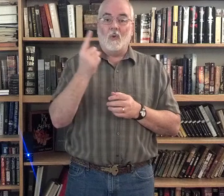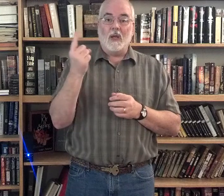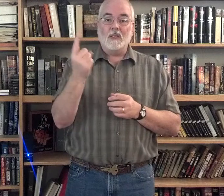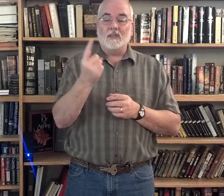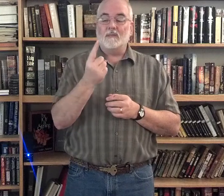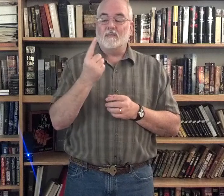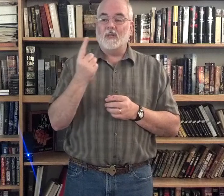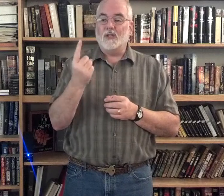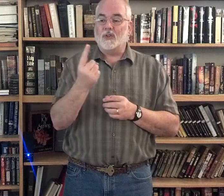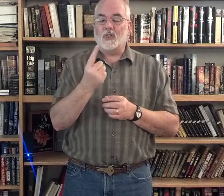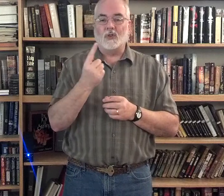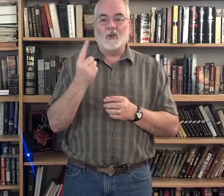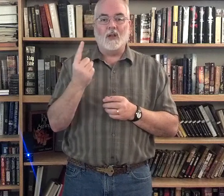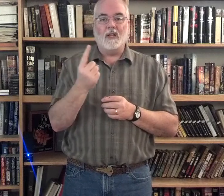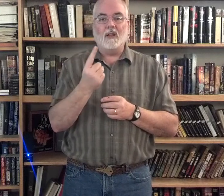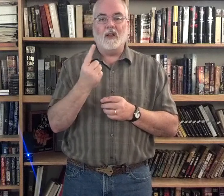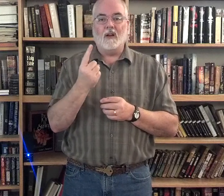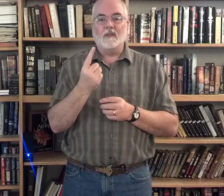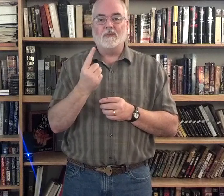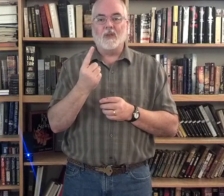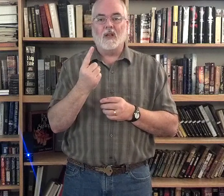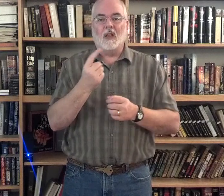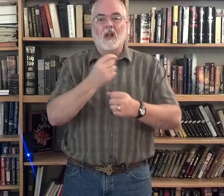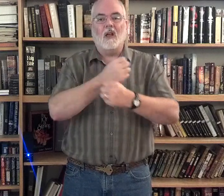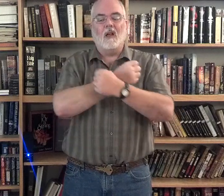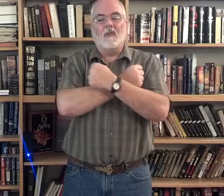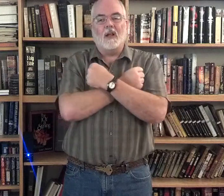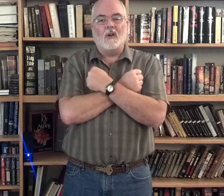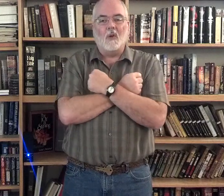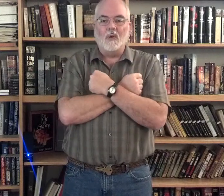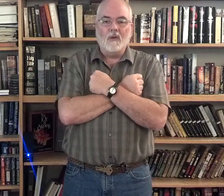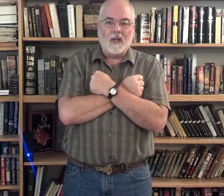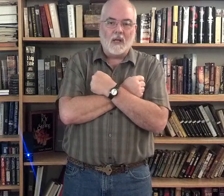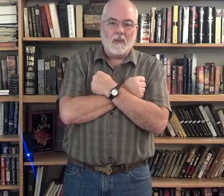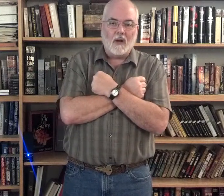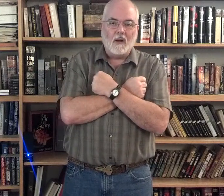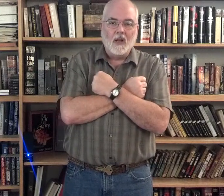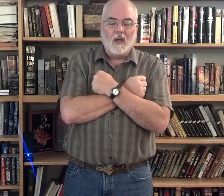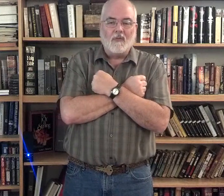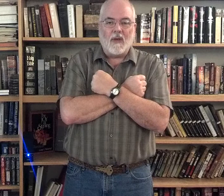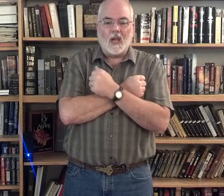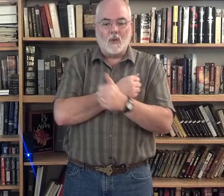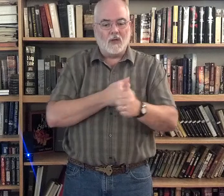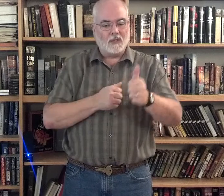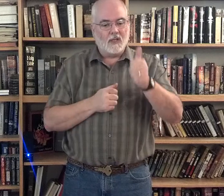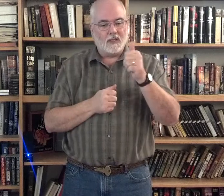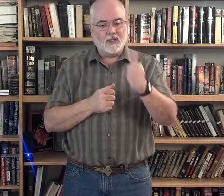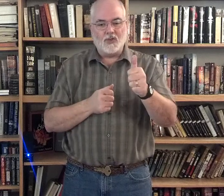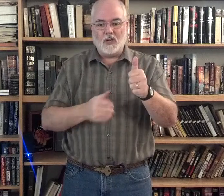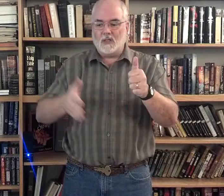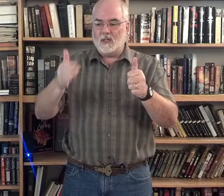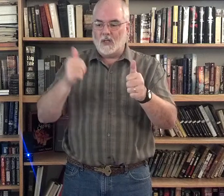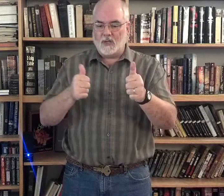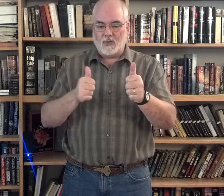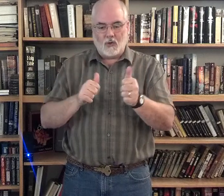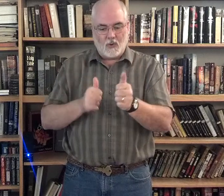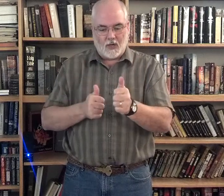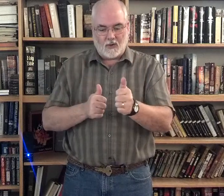Always is just a circling in the air. Love like you're holding you teddy bear. Followers. This is Jesus. This is you. And, you're